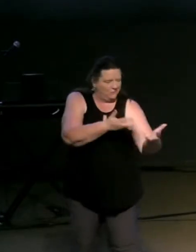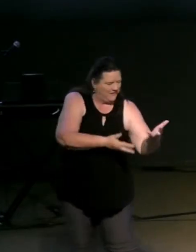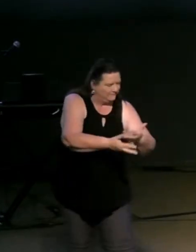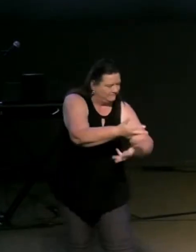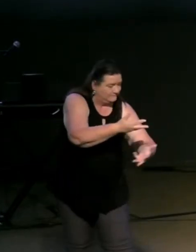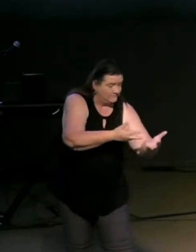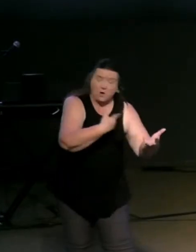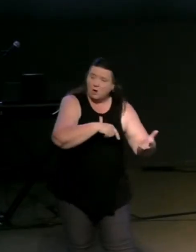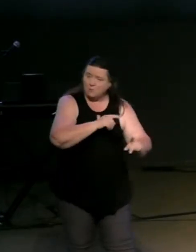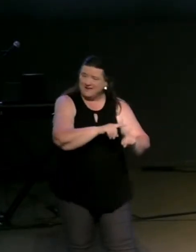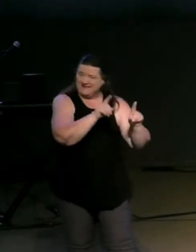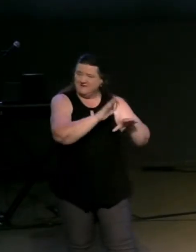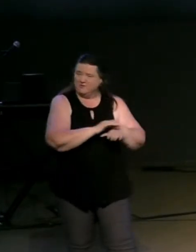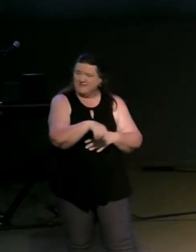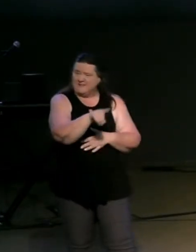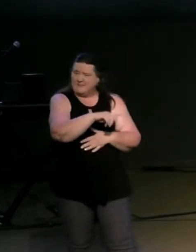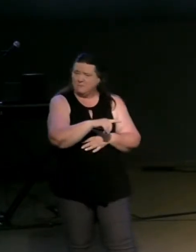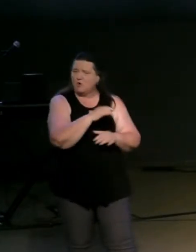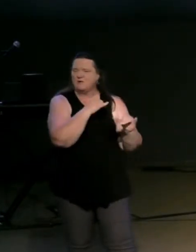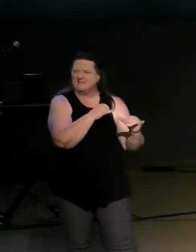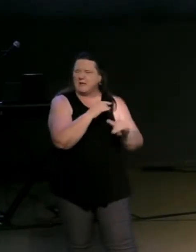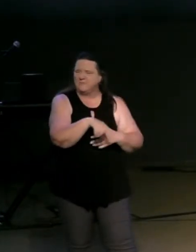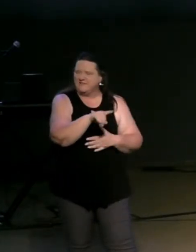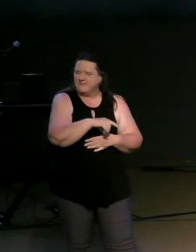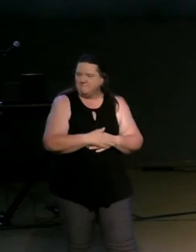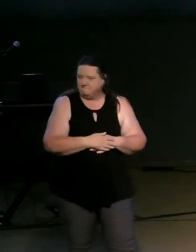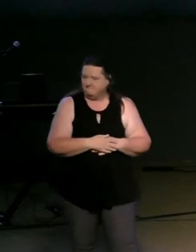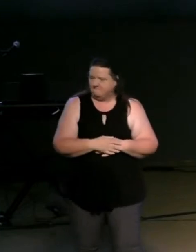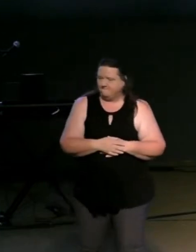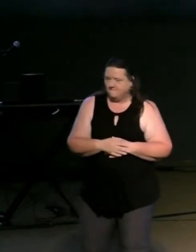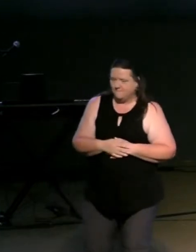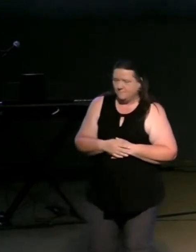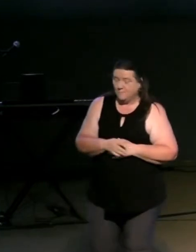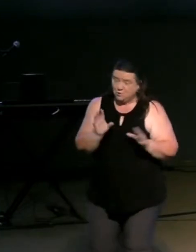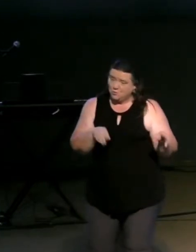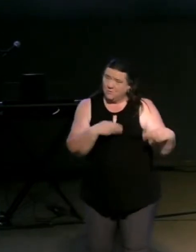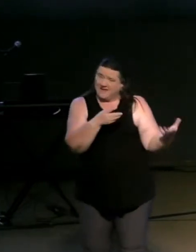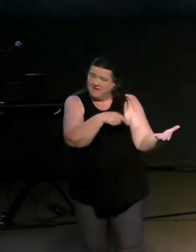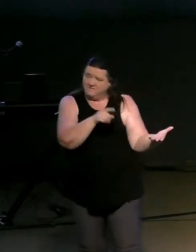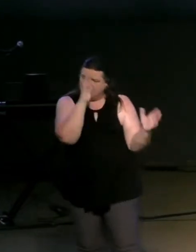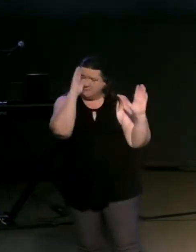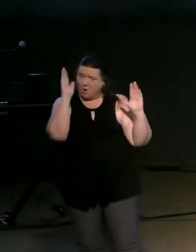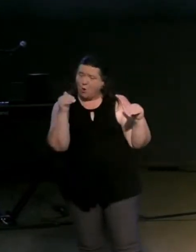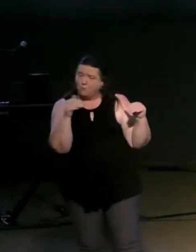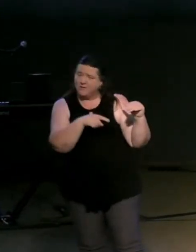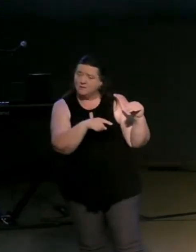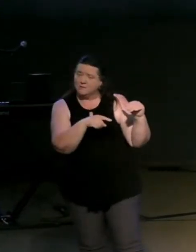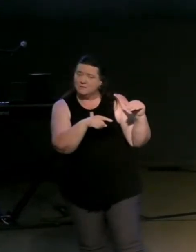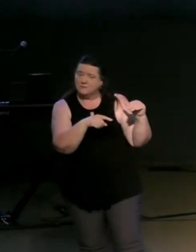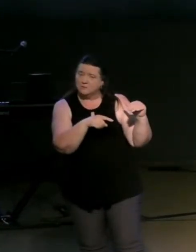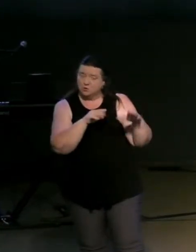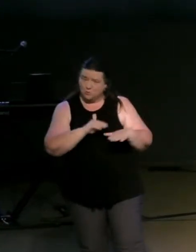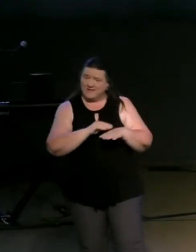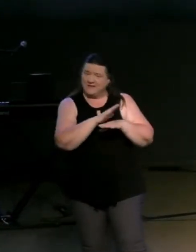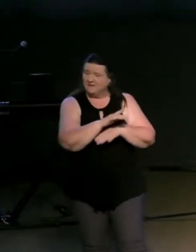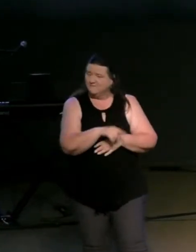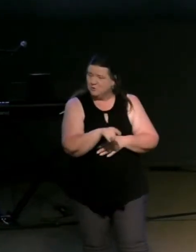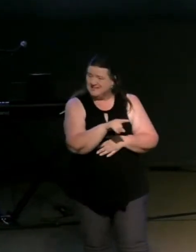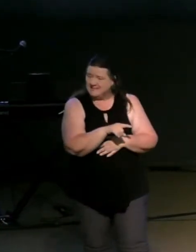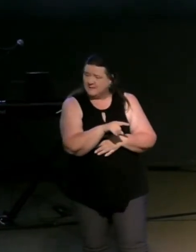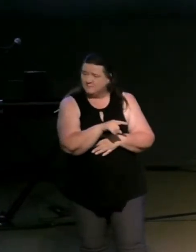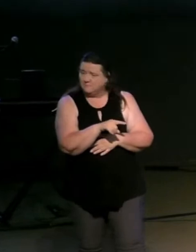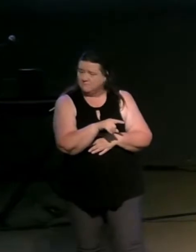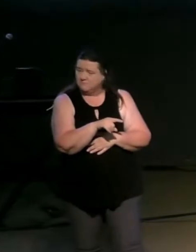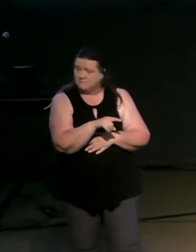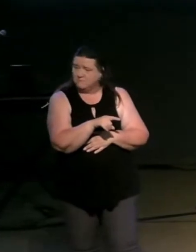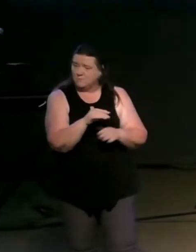as we wrestle with that question are we bringing hope are we living a life of influence with our with our peers